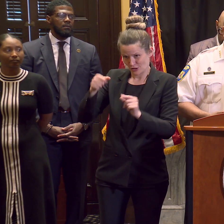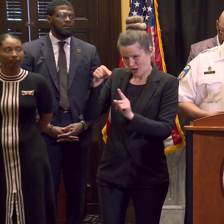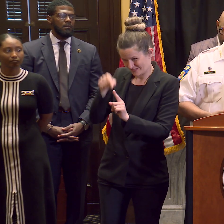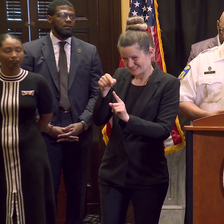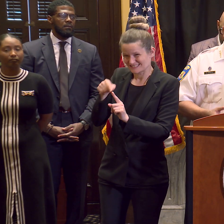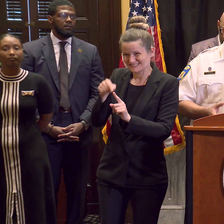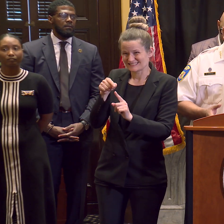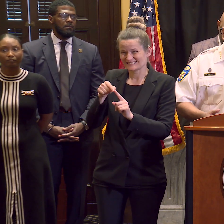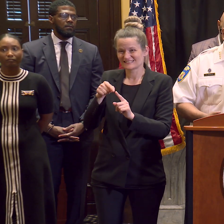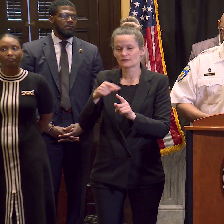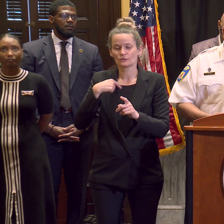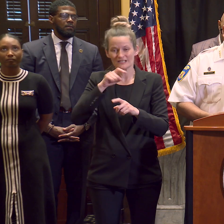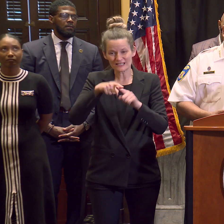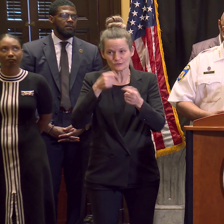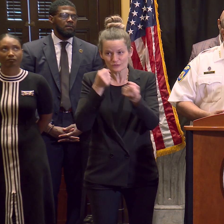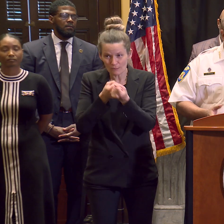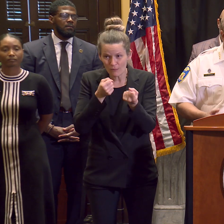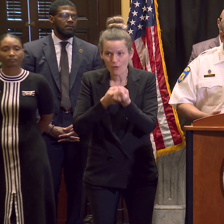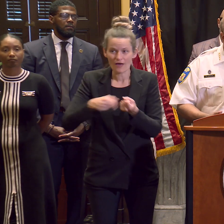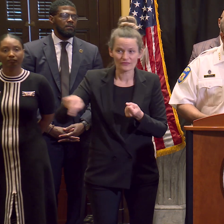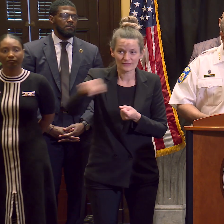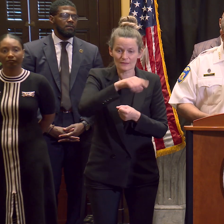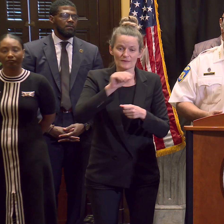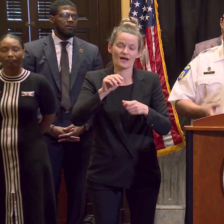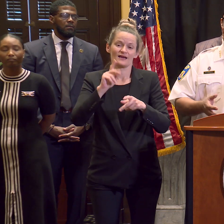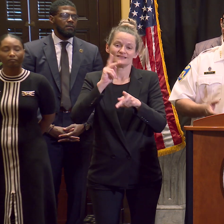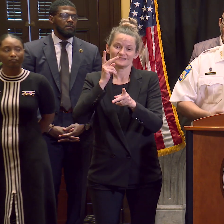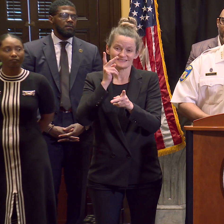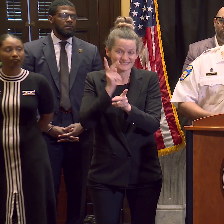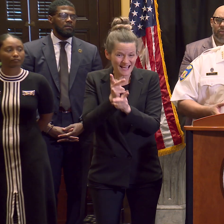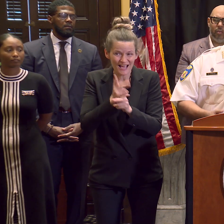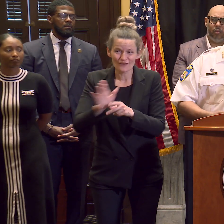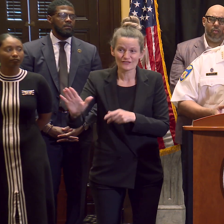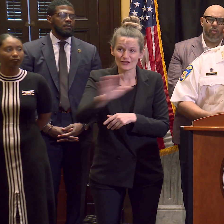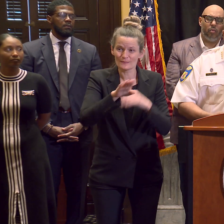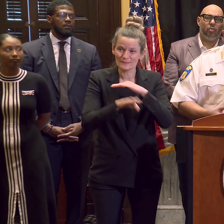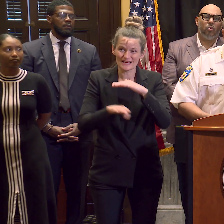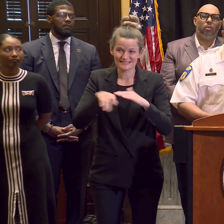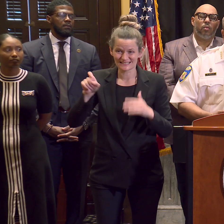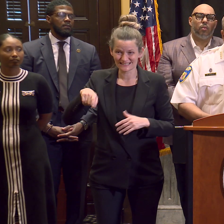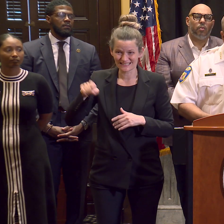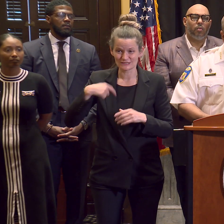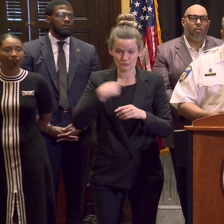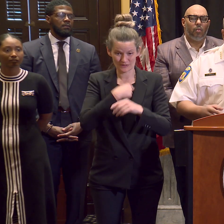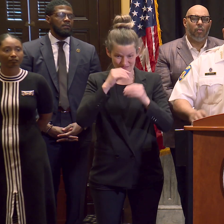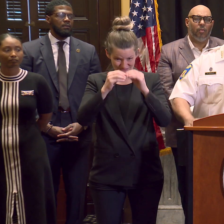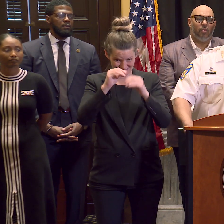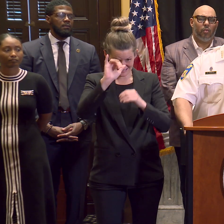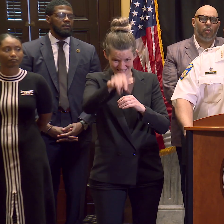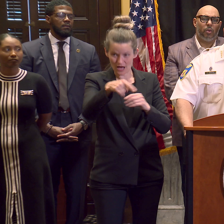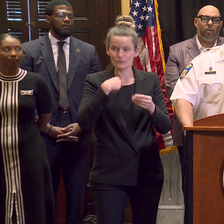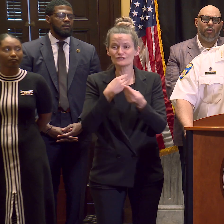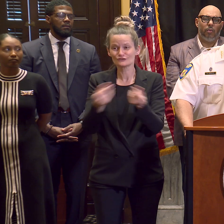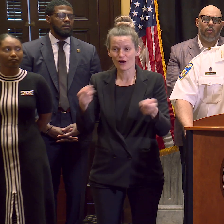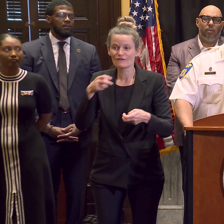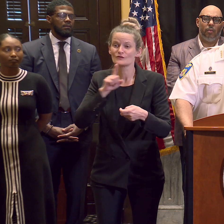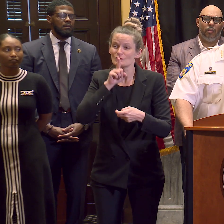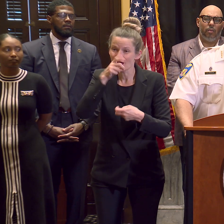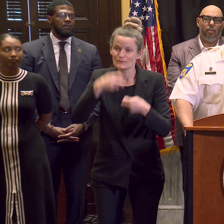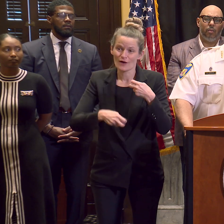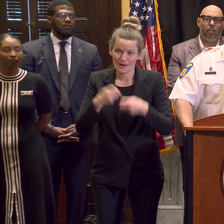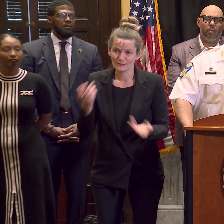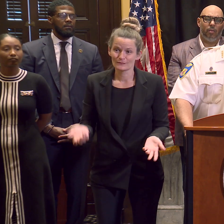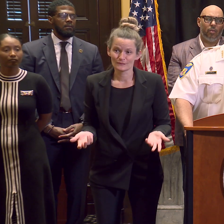support themselves, to take care of their basic needs, which is what we're doing, fixing that is the real problem. And that's what we're working to do.